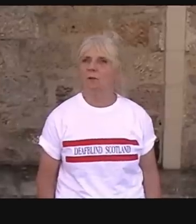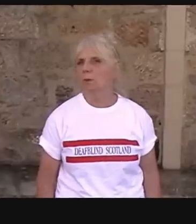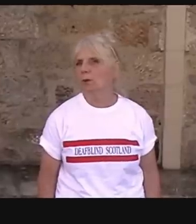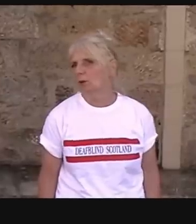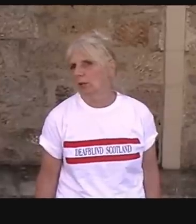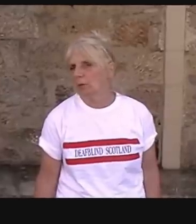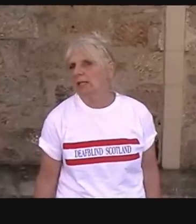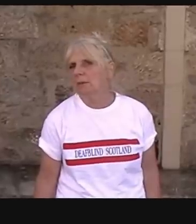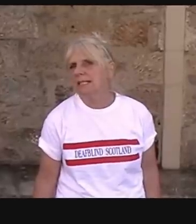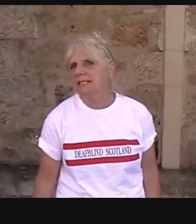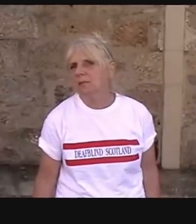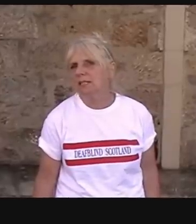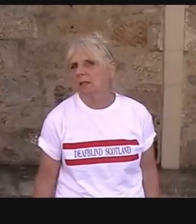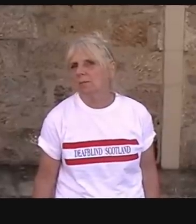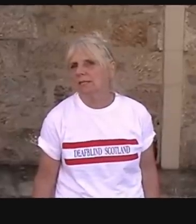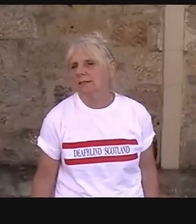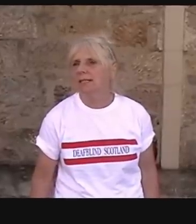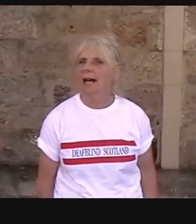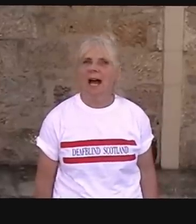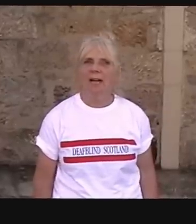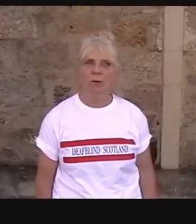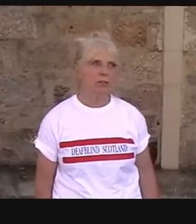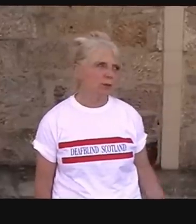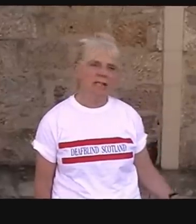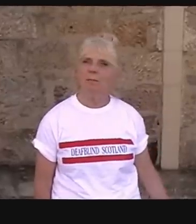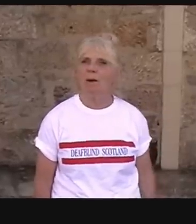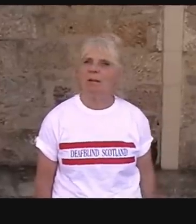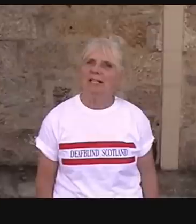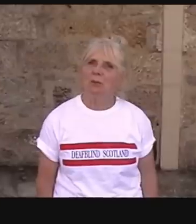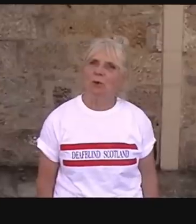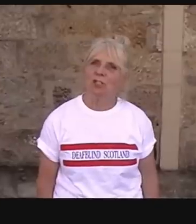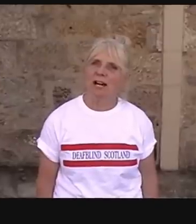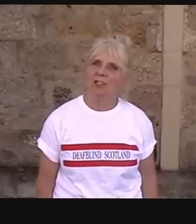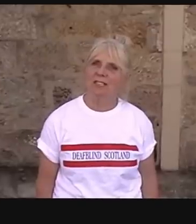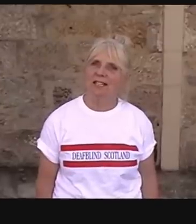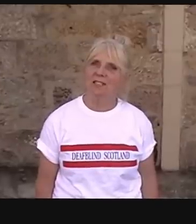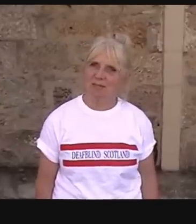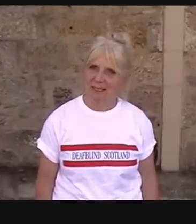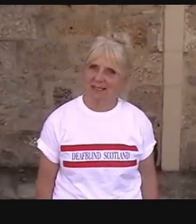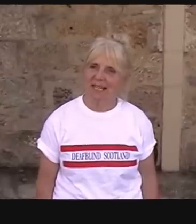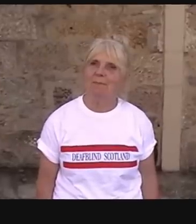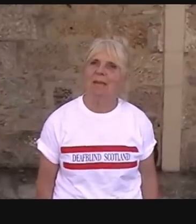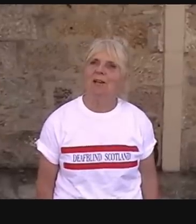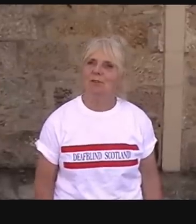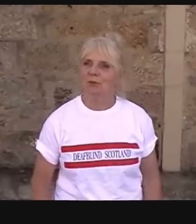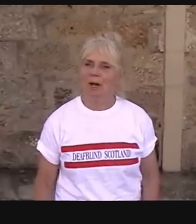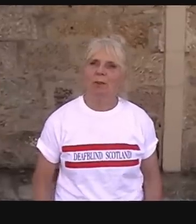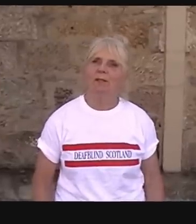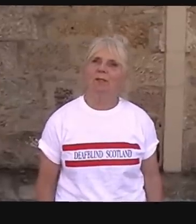football on a weekly basis with his club Celtic and also in the pub to watch the Argentina-Switzerland game. So a couple of little